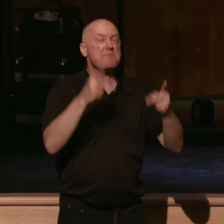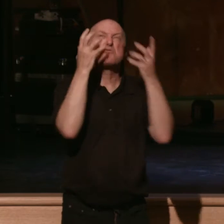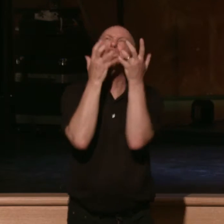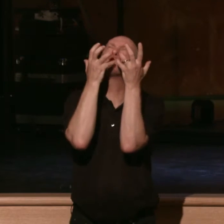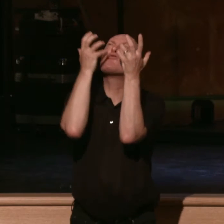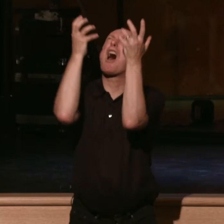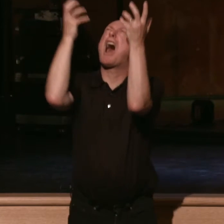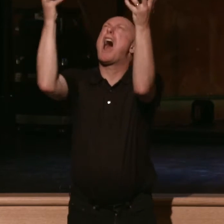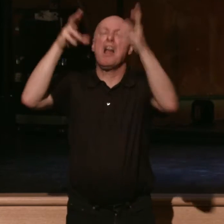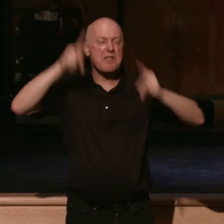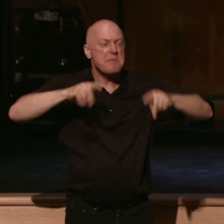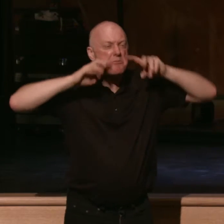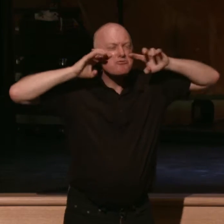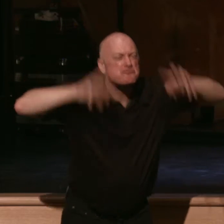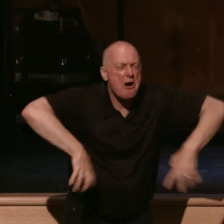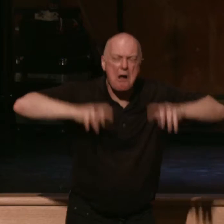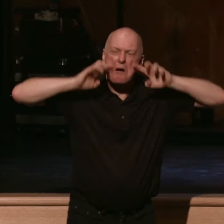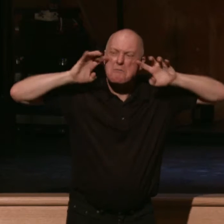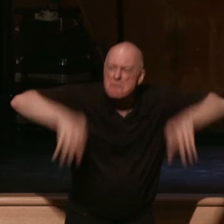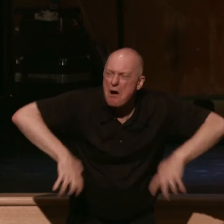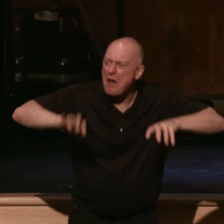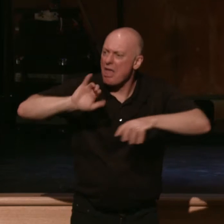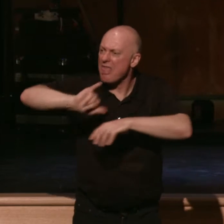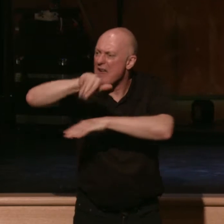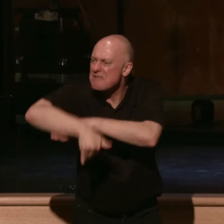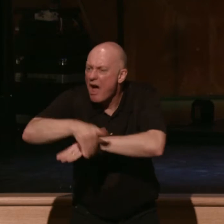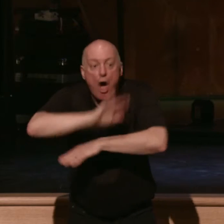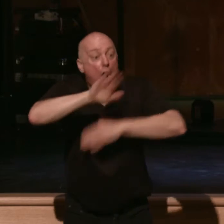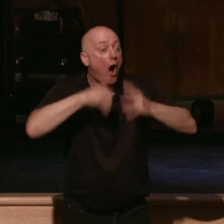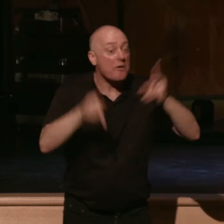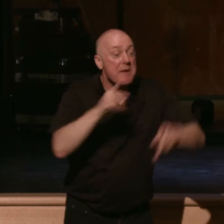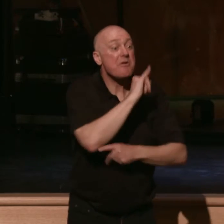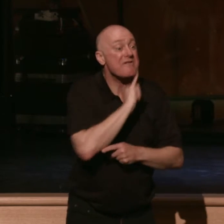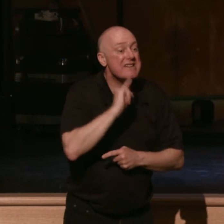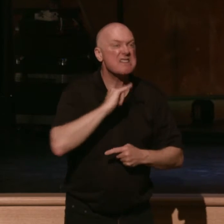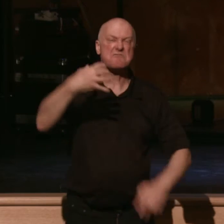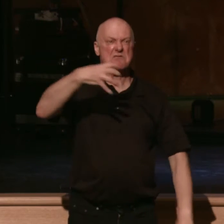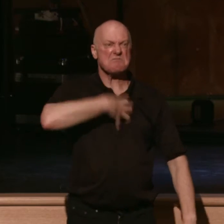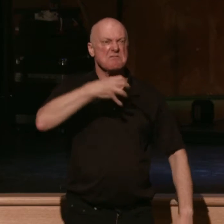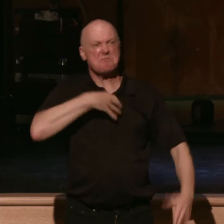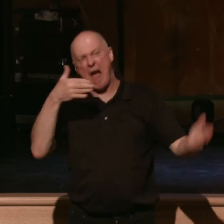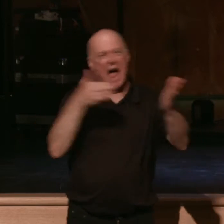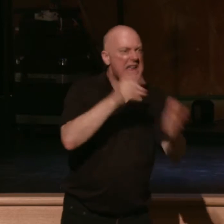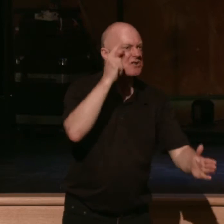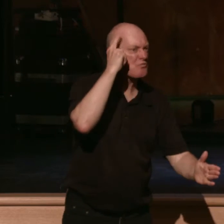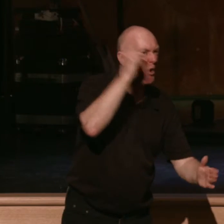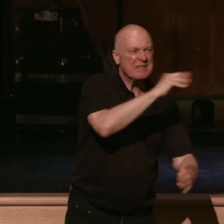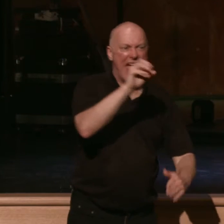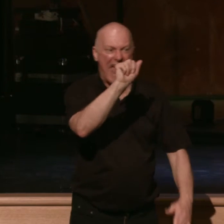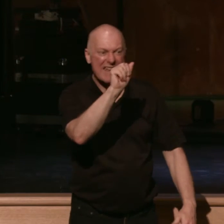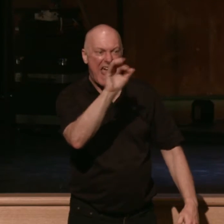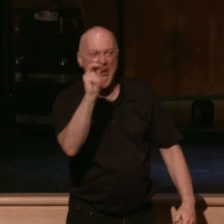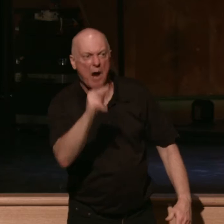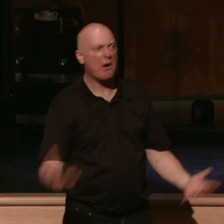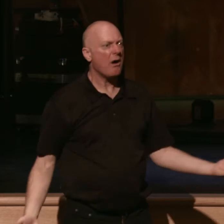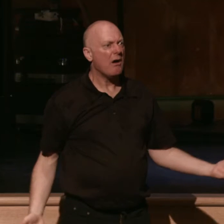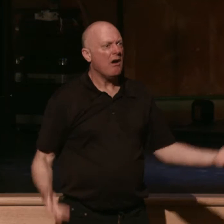wept that night. And all the people of Israel grumbled against Moses and Aaron. The whole congregation said to them, would that we had